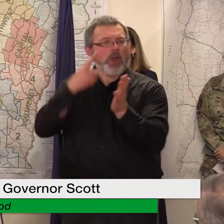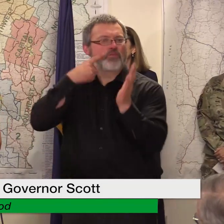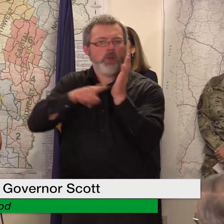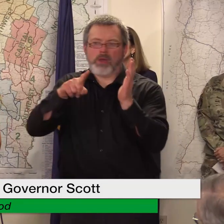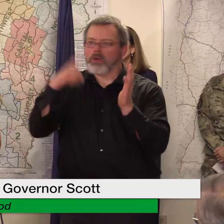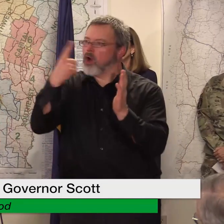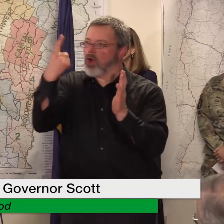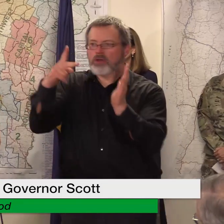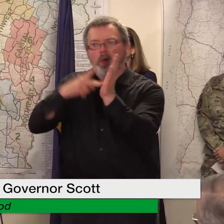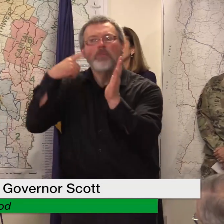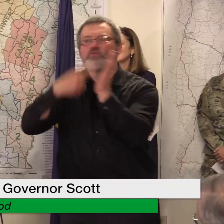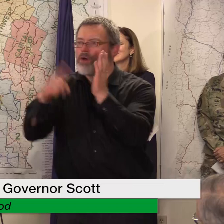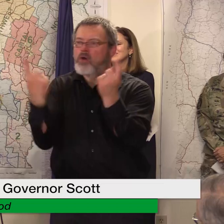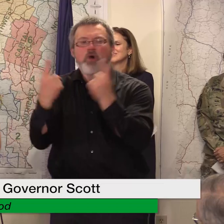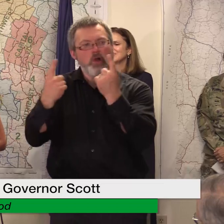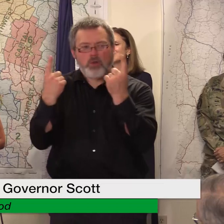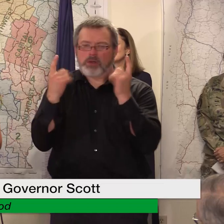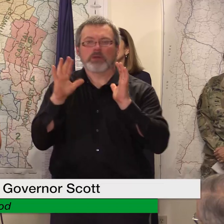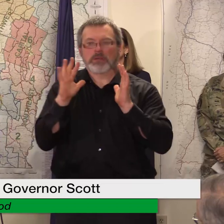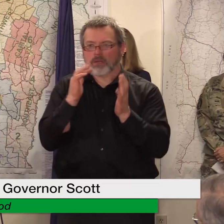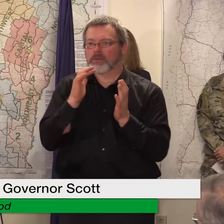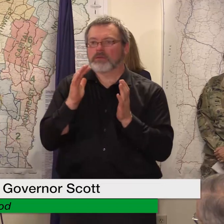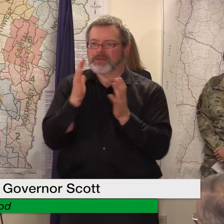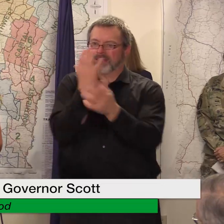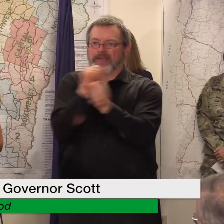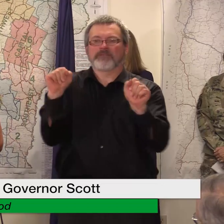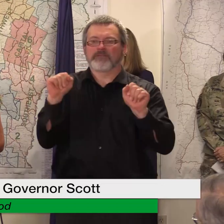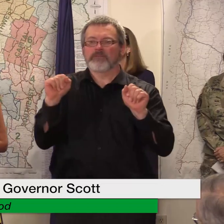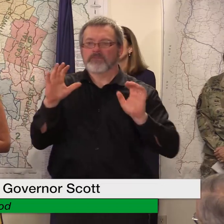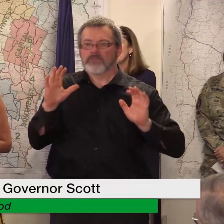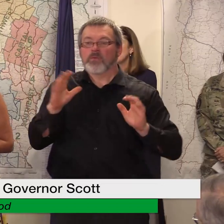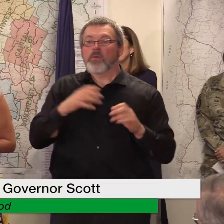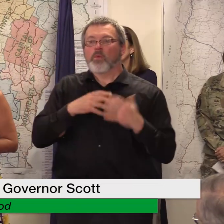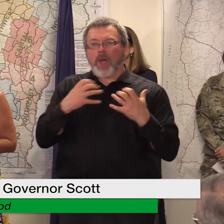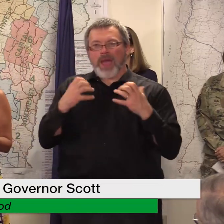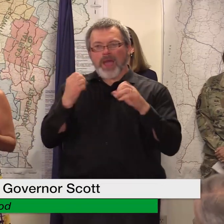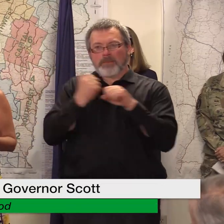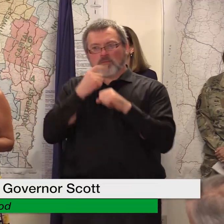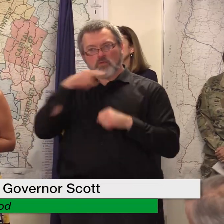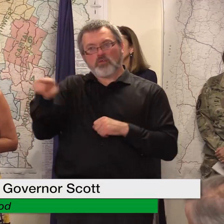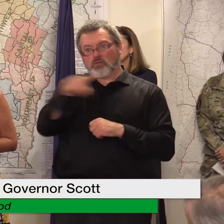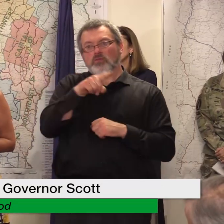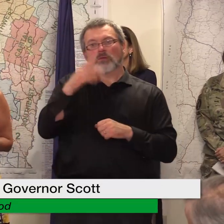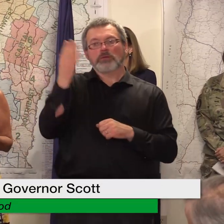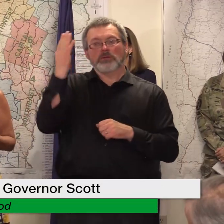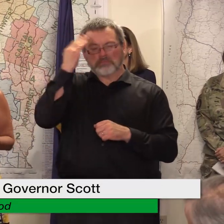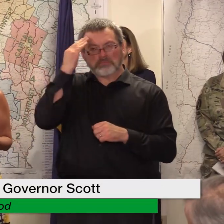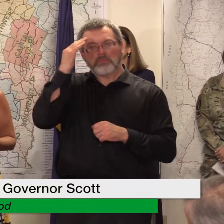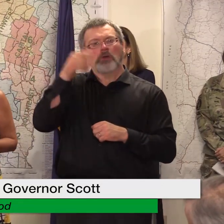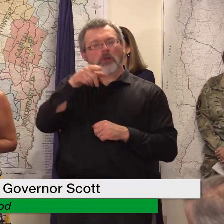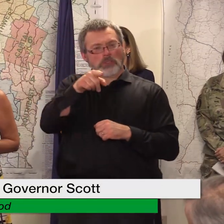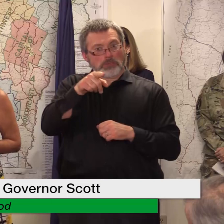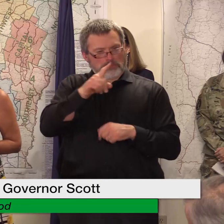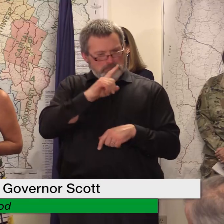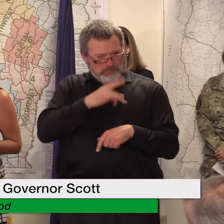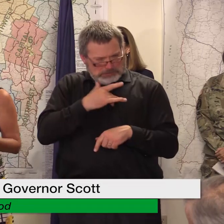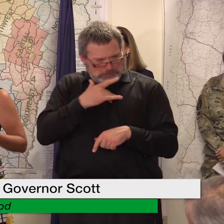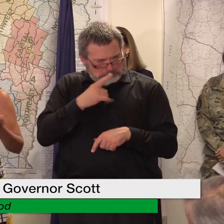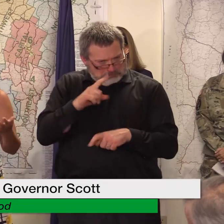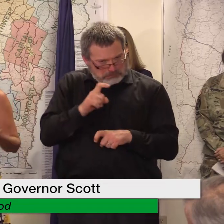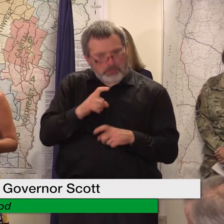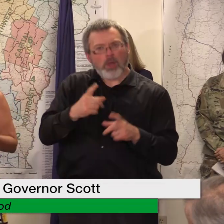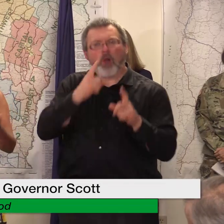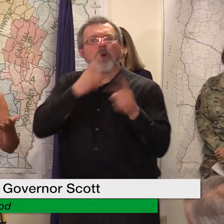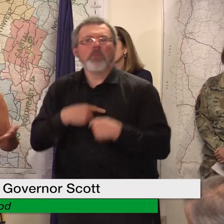again uh we uh what the governor said is you know we want to make sure that those are reported um because we want to make sure others aren't